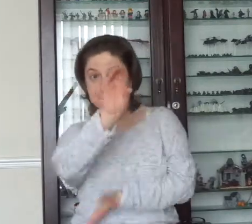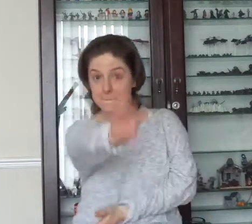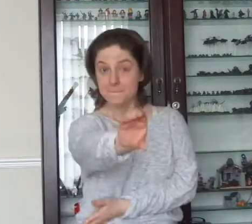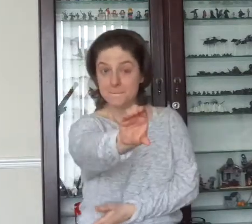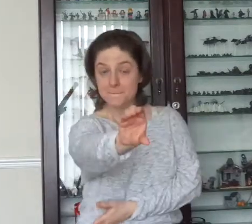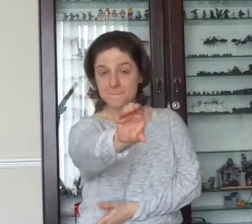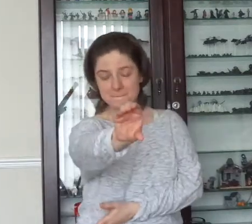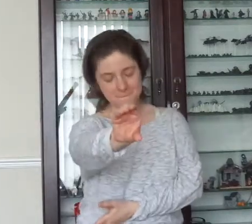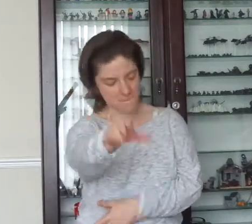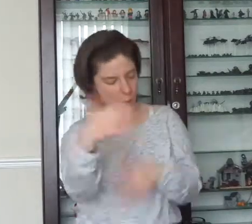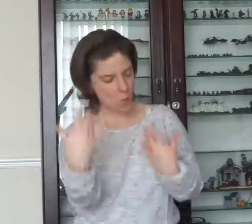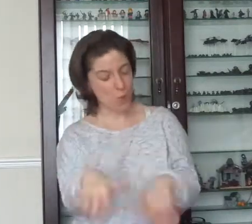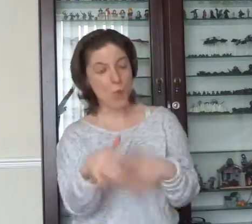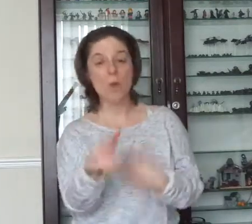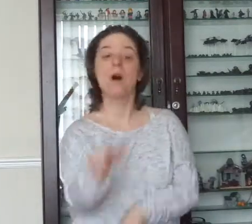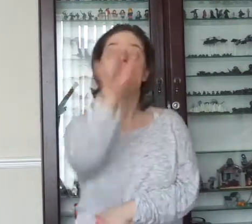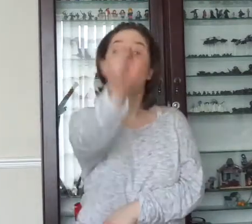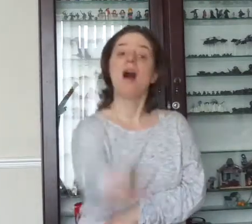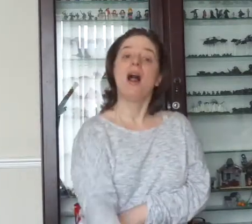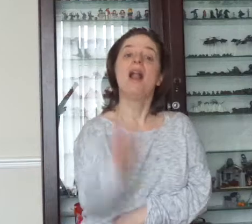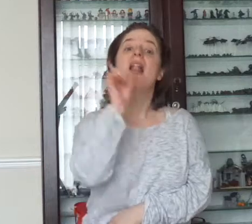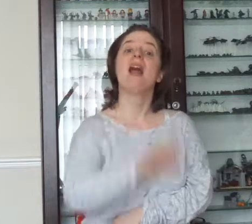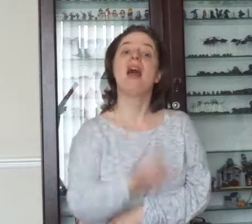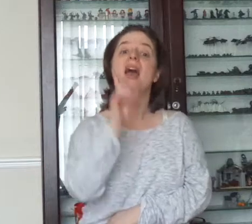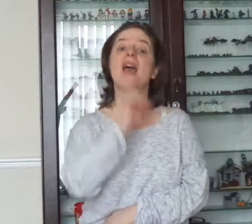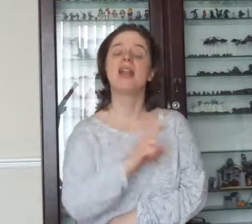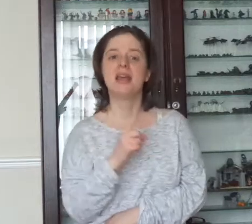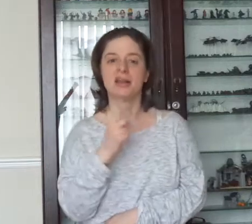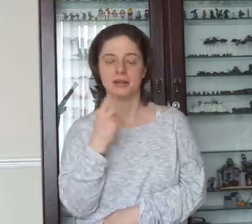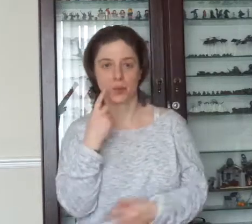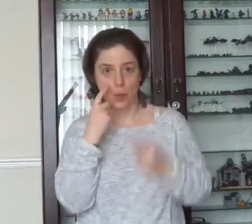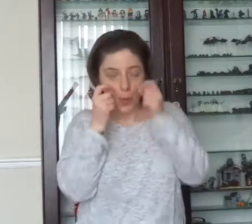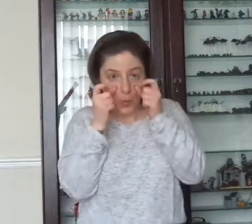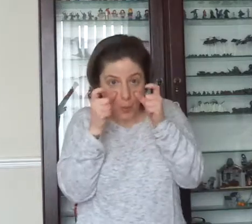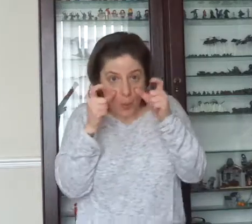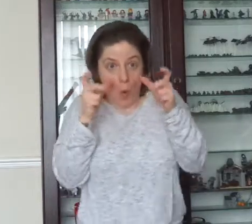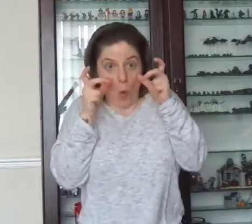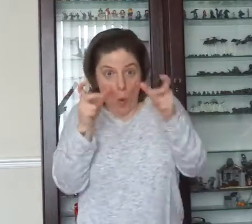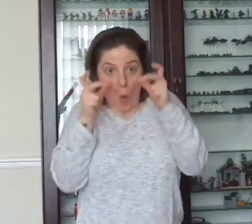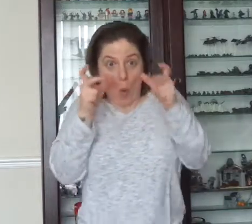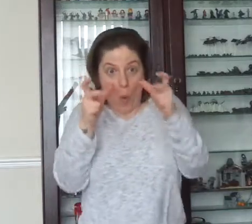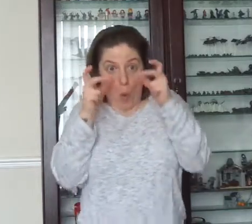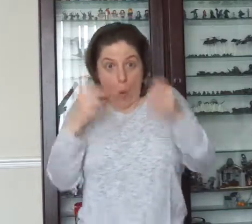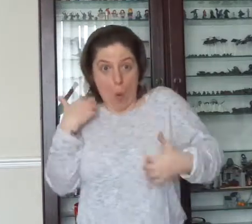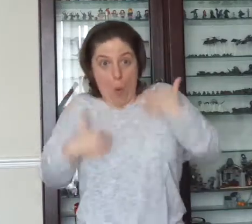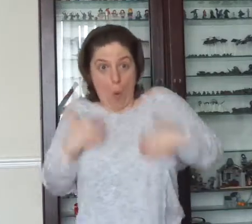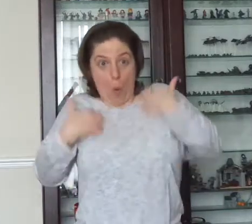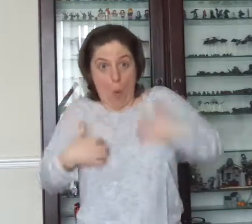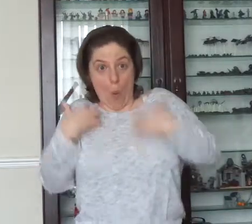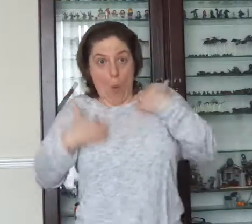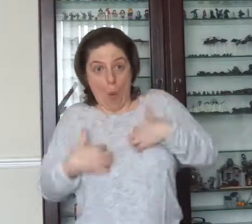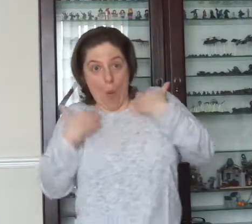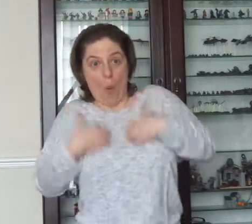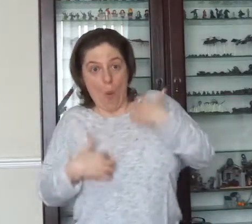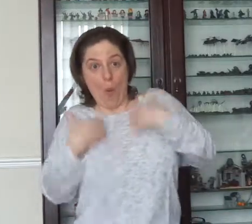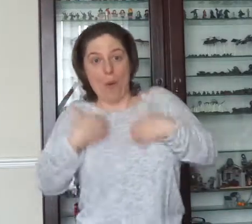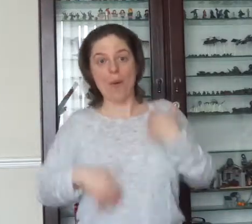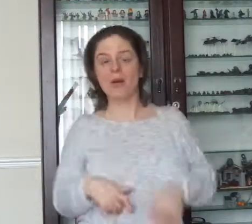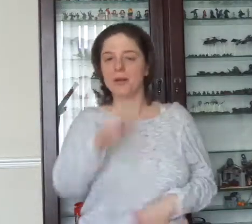and the landlady's eyes opened wide with delight. She says